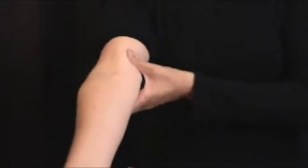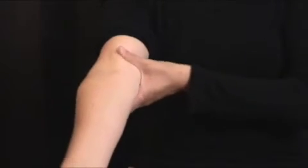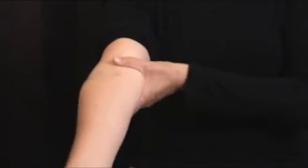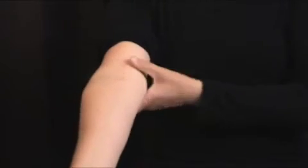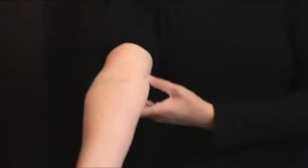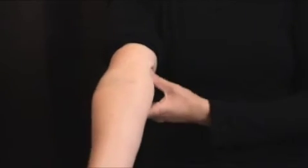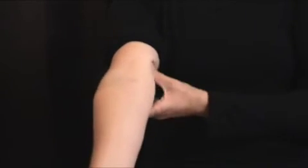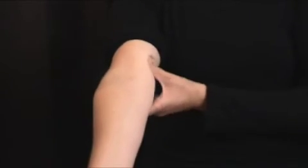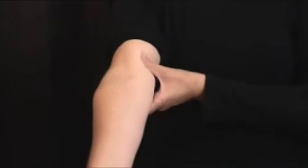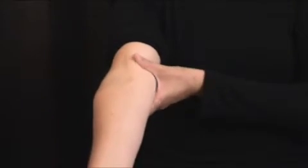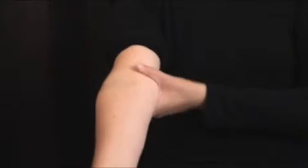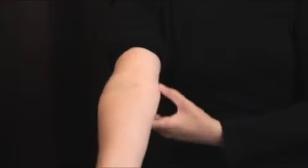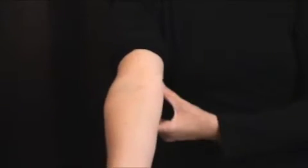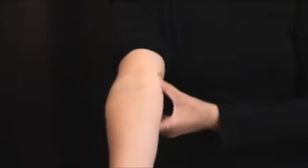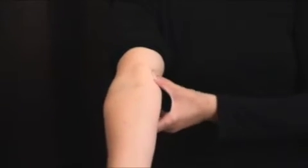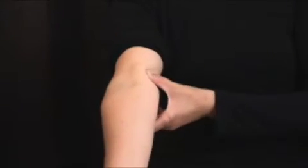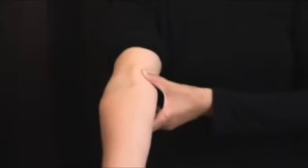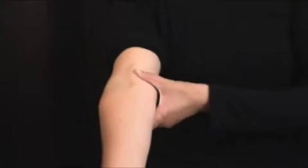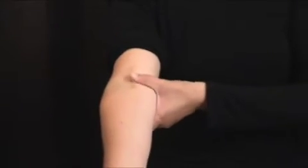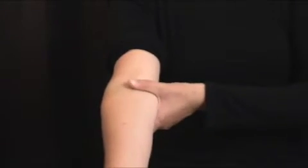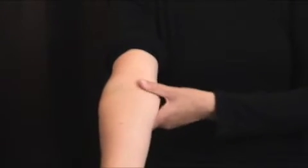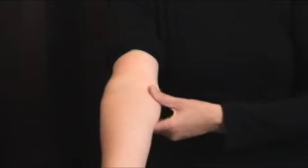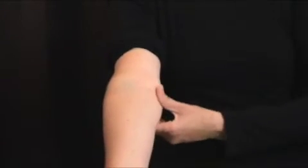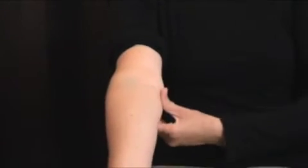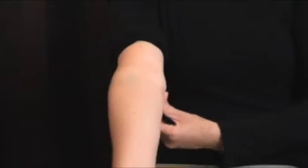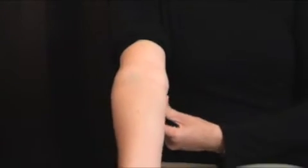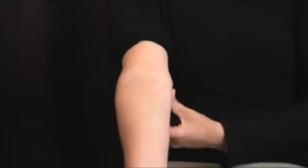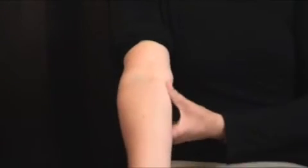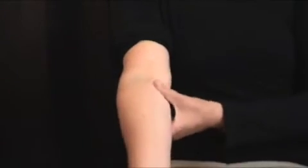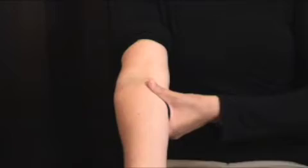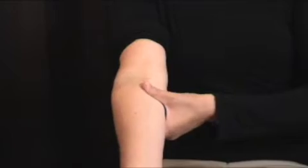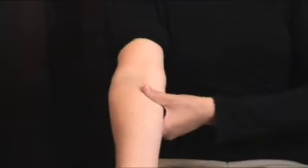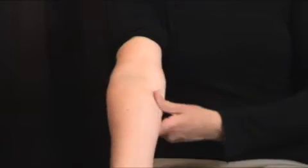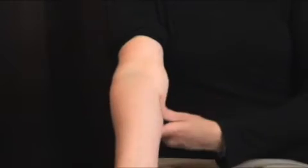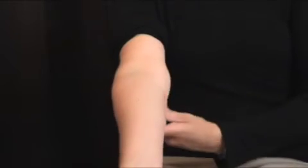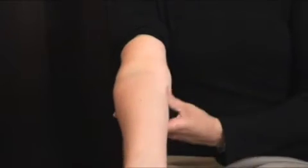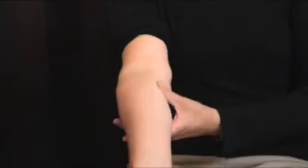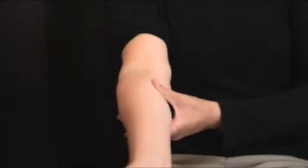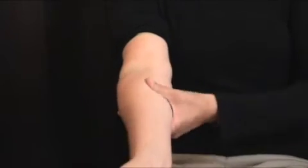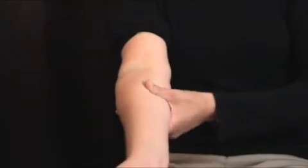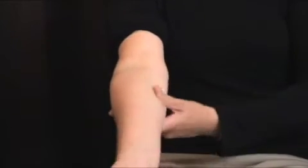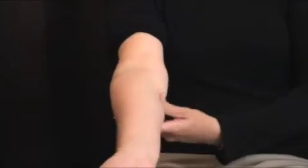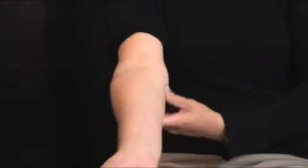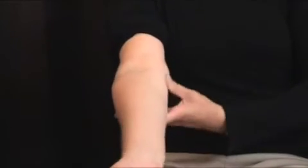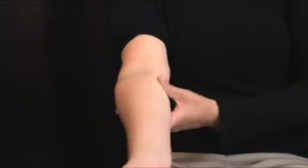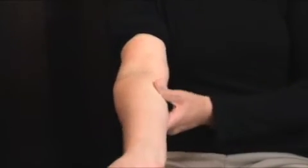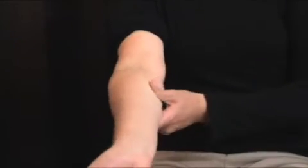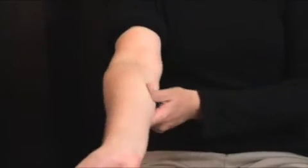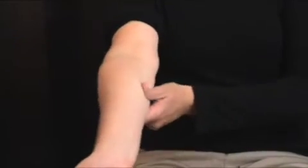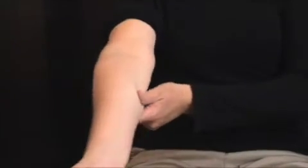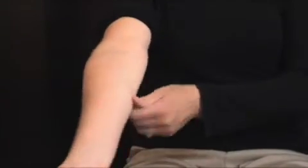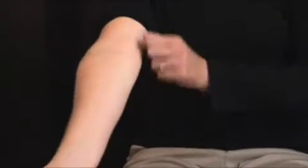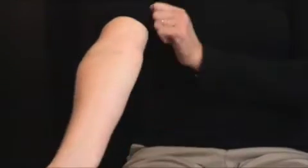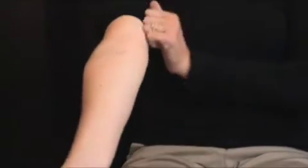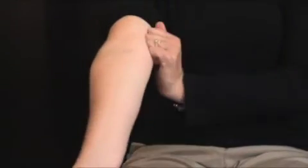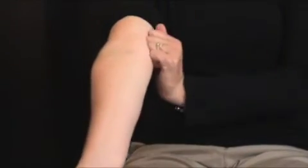Putting a little bit of lotion on your skin will help reduce the friction. You can massage yourself,